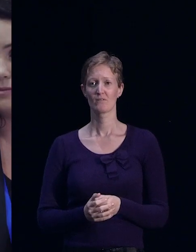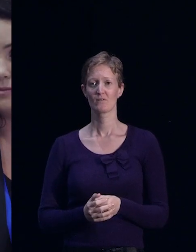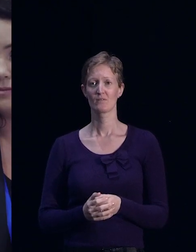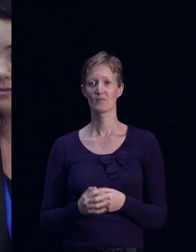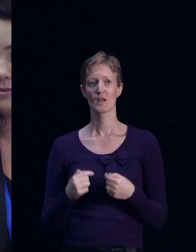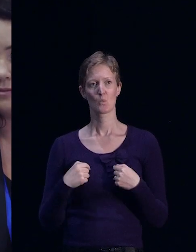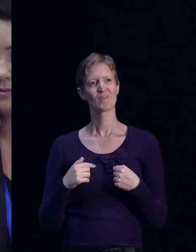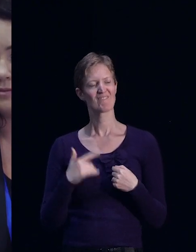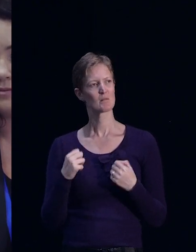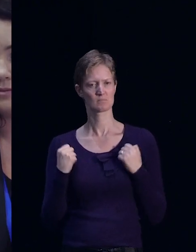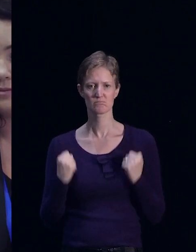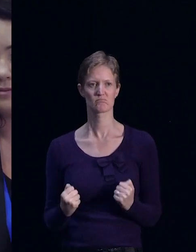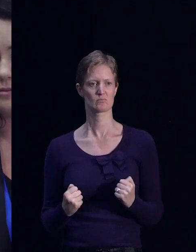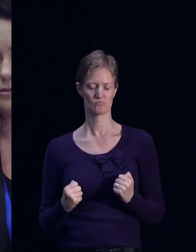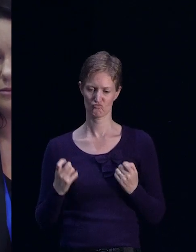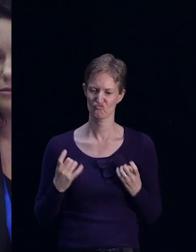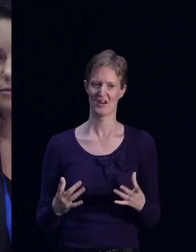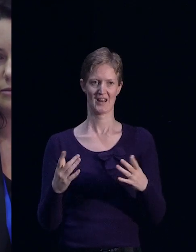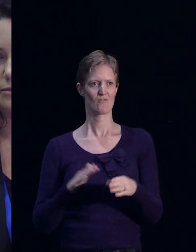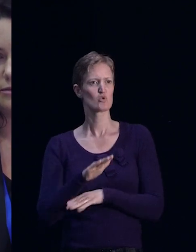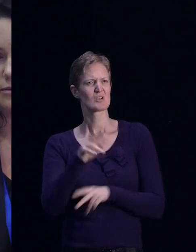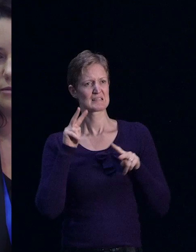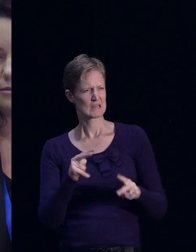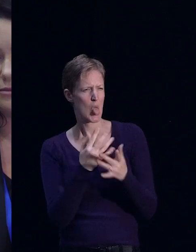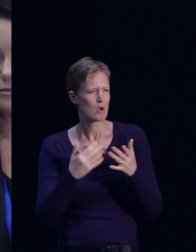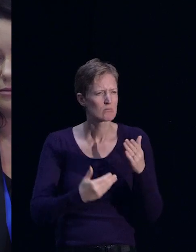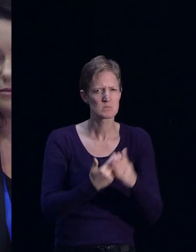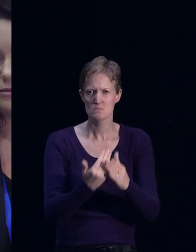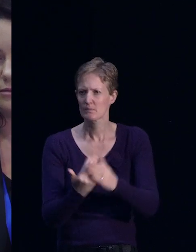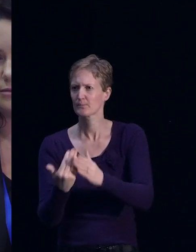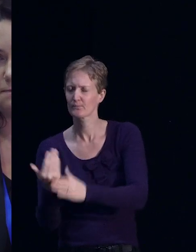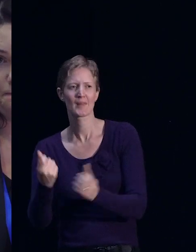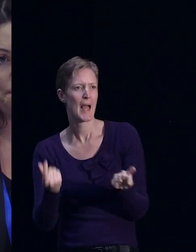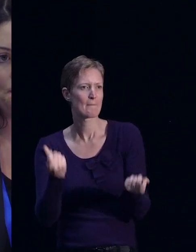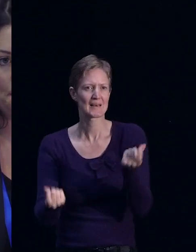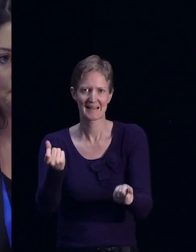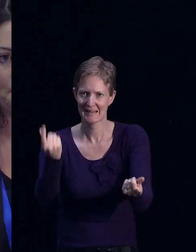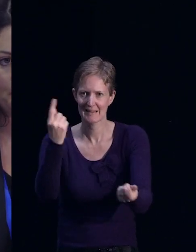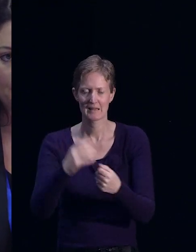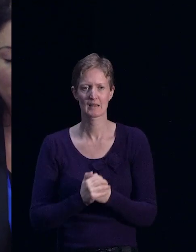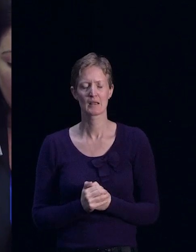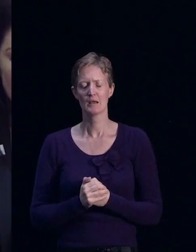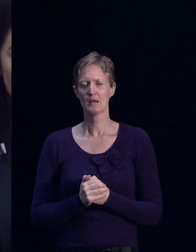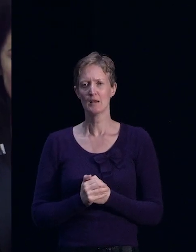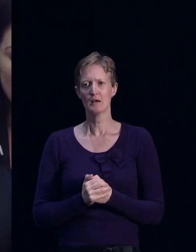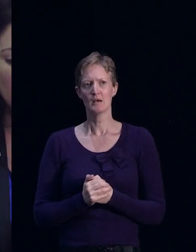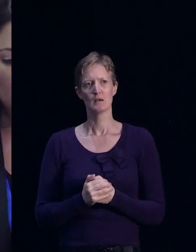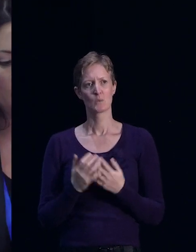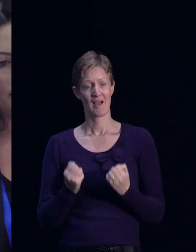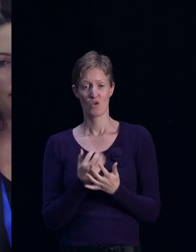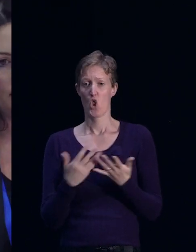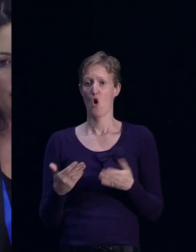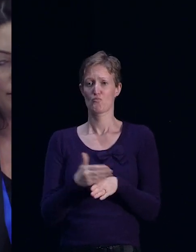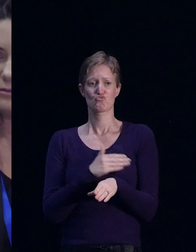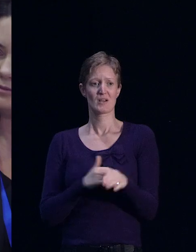really bullish about the future. think lots of things are starting to happen. There's more loans being approved now than there has been for a long, long time. We've got whole lots of pre-approved